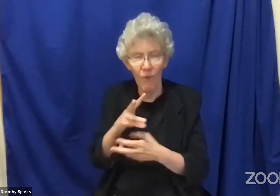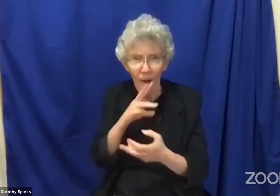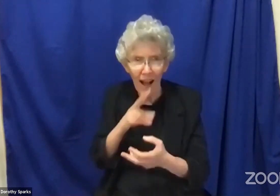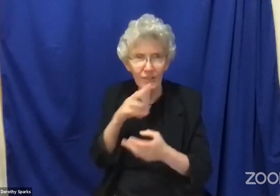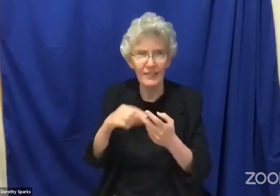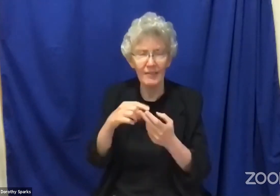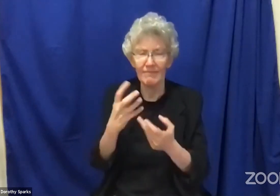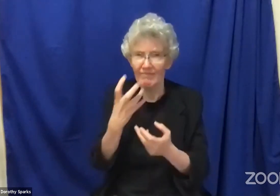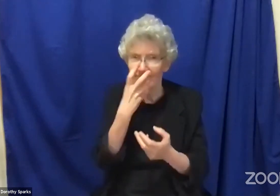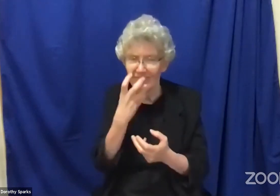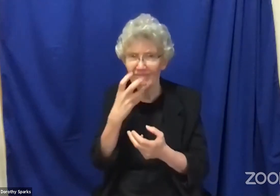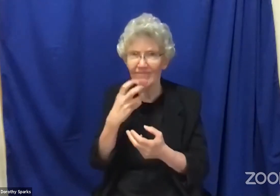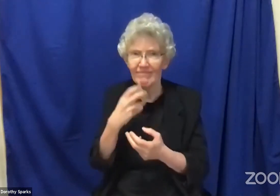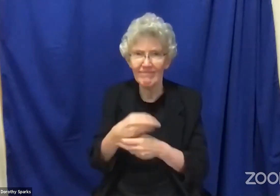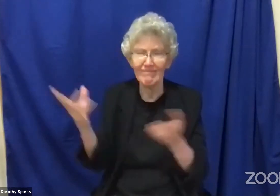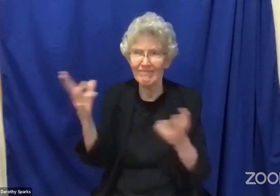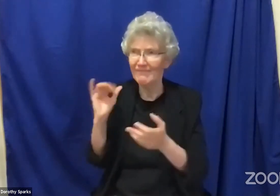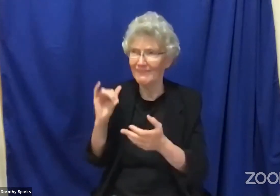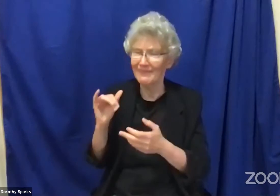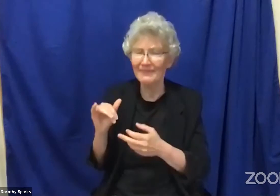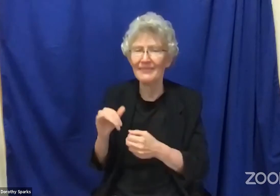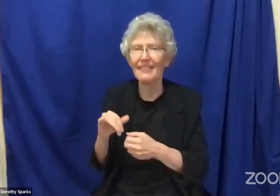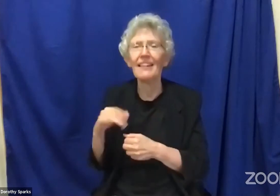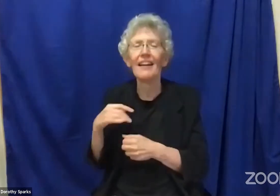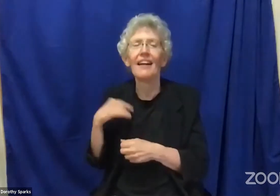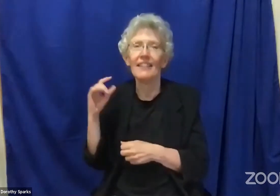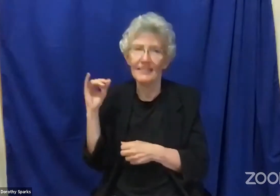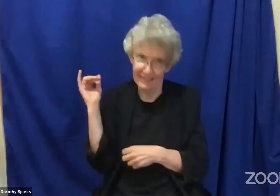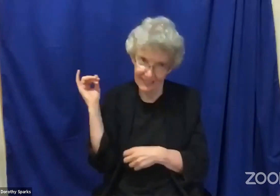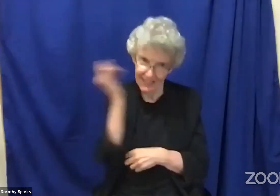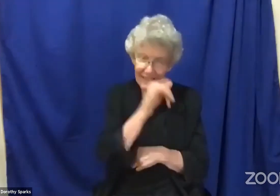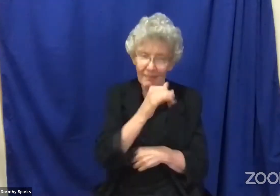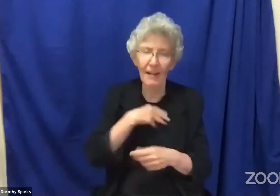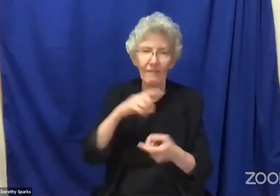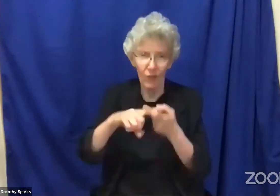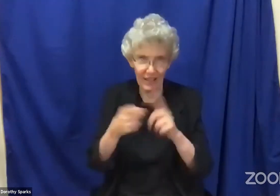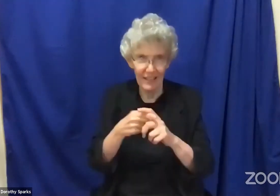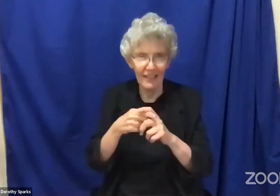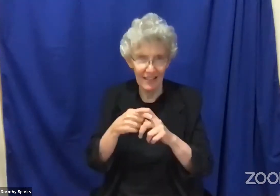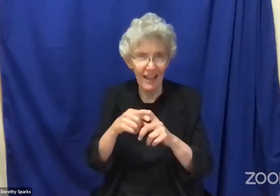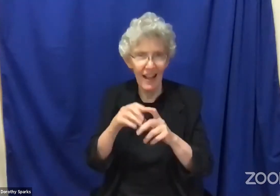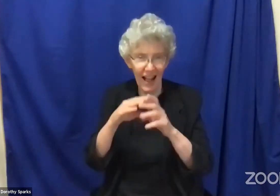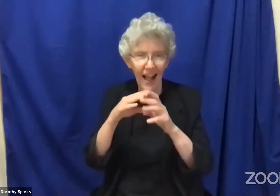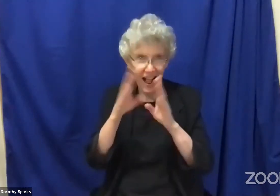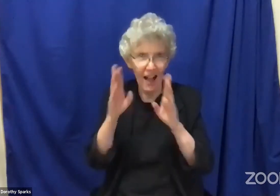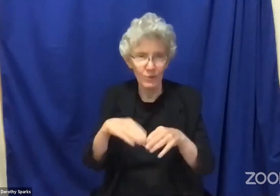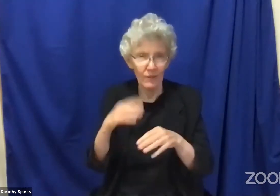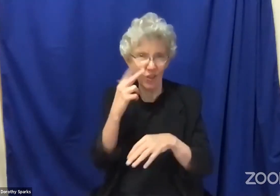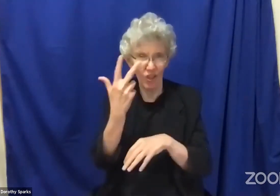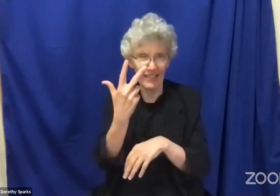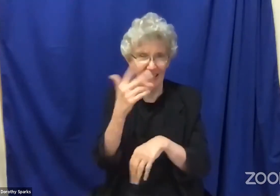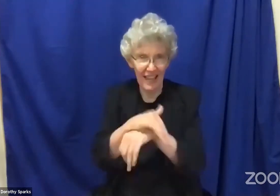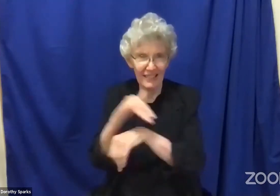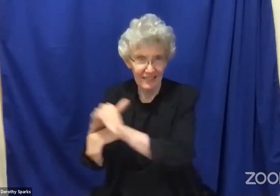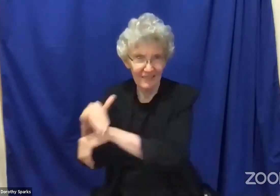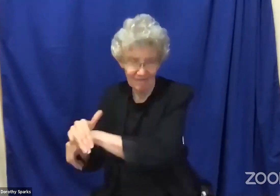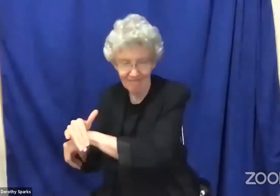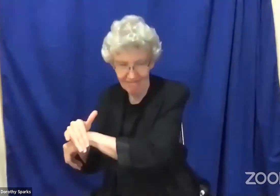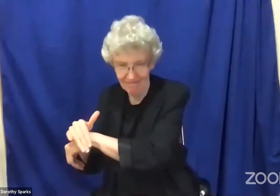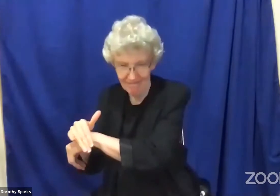riots. And so seeing people assist with masks and water and cleaning up